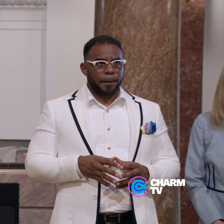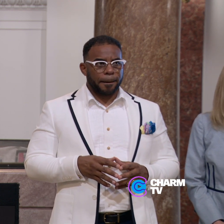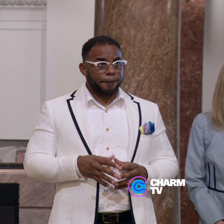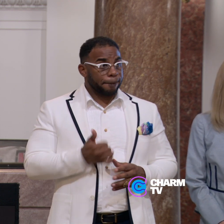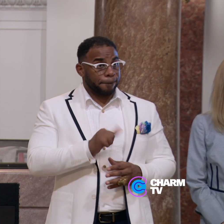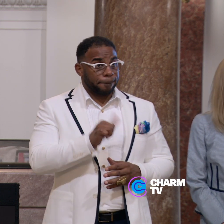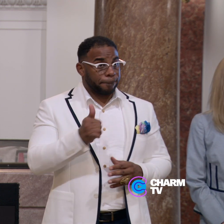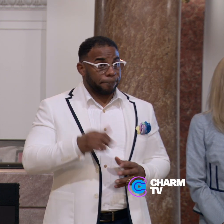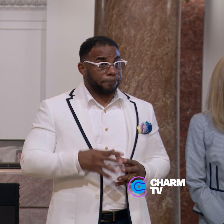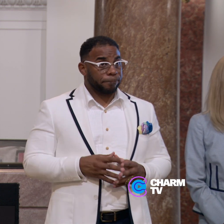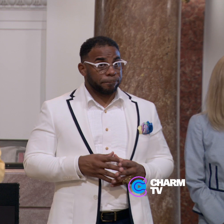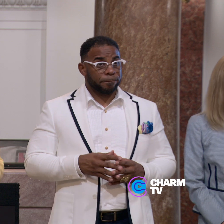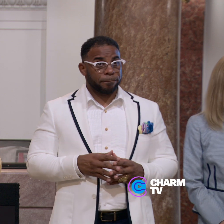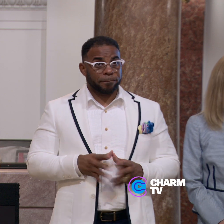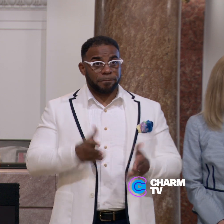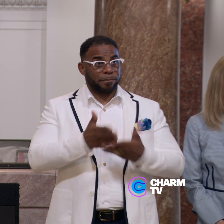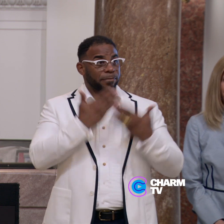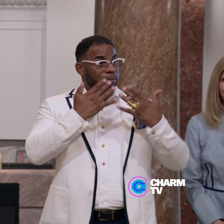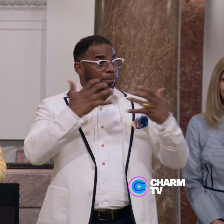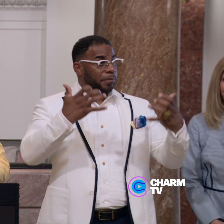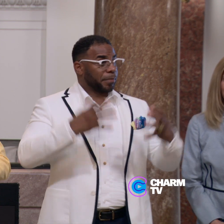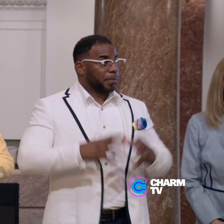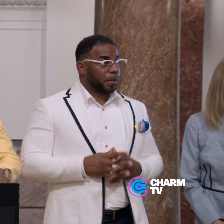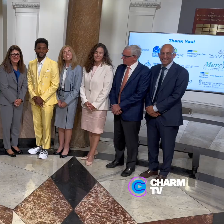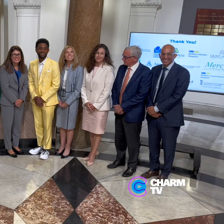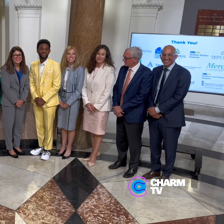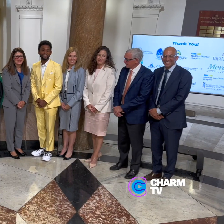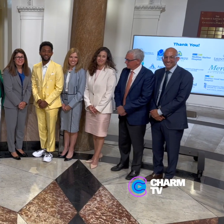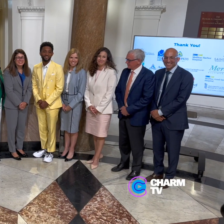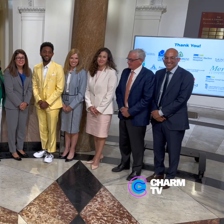Anybody else? All right. Thank you very much.